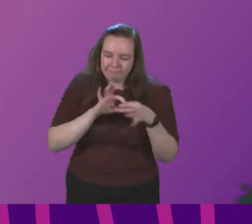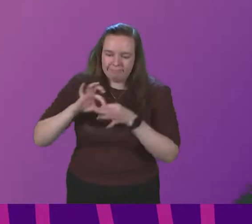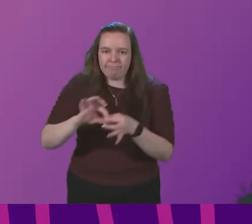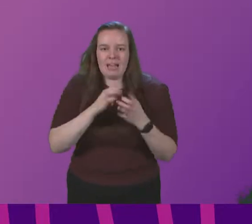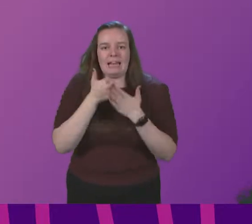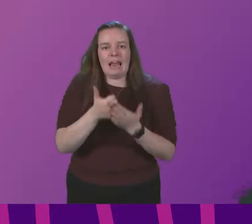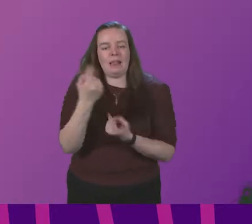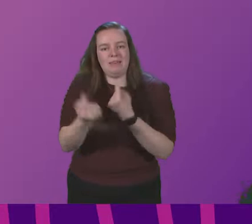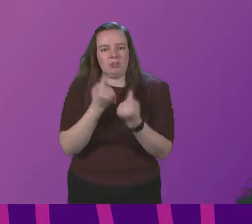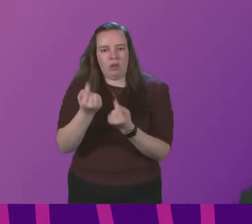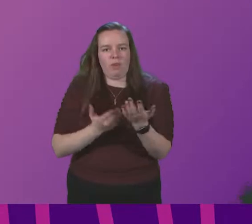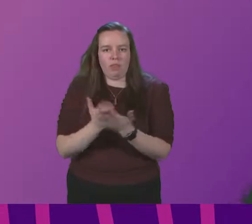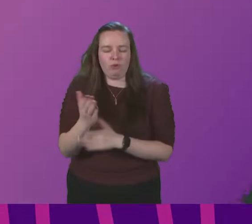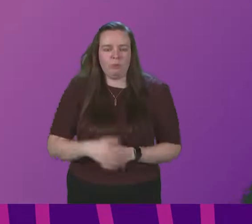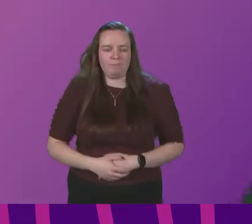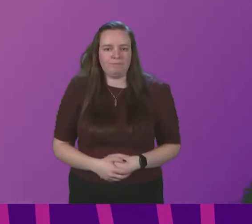help each other through.